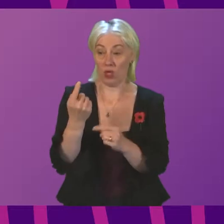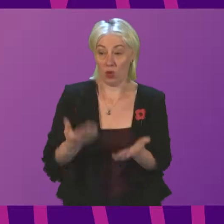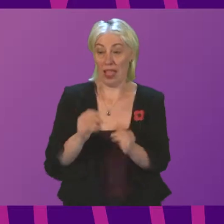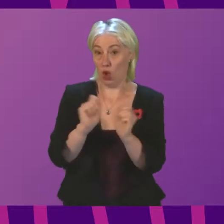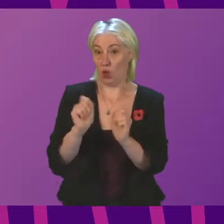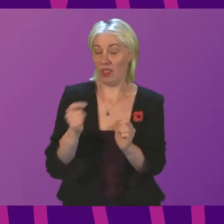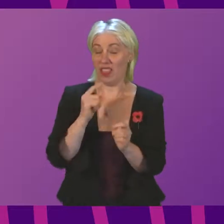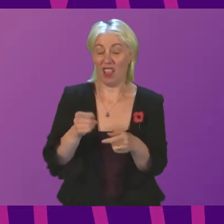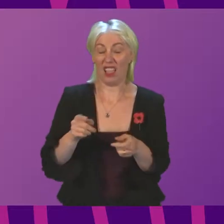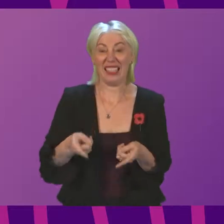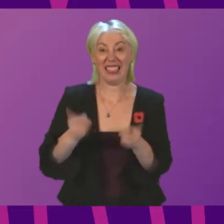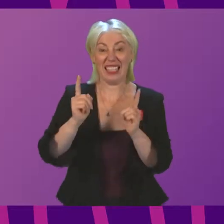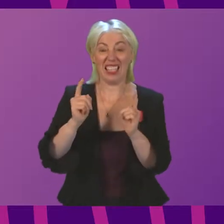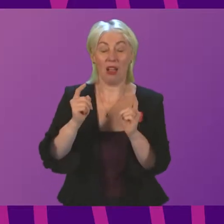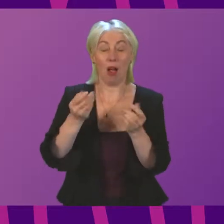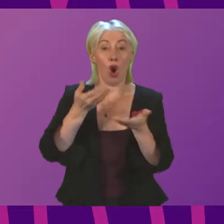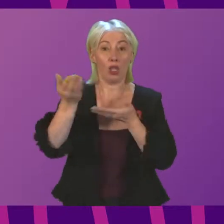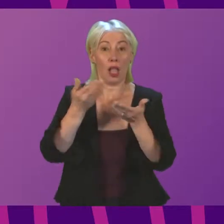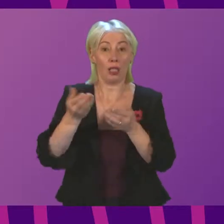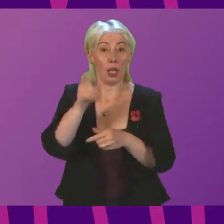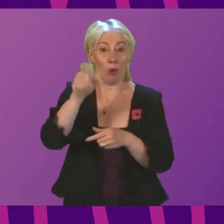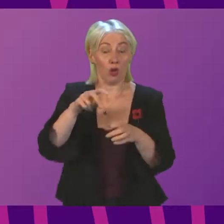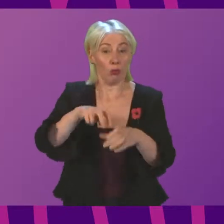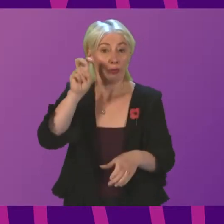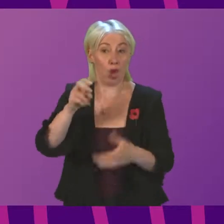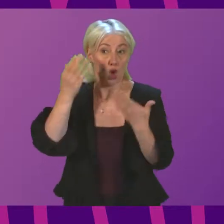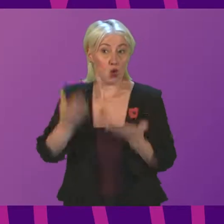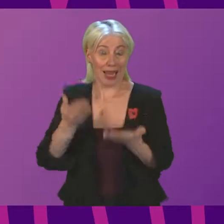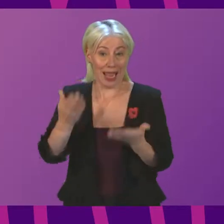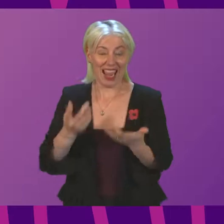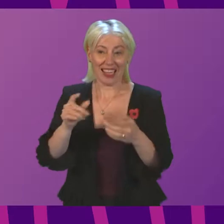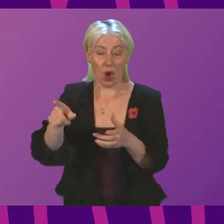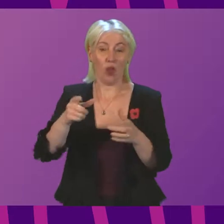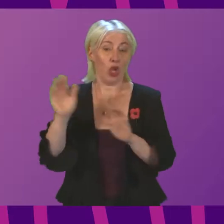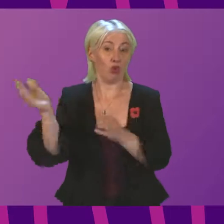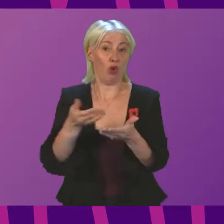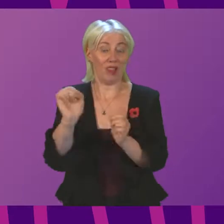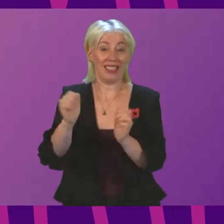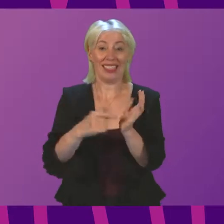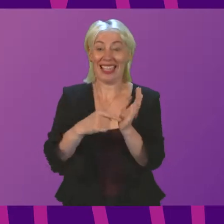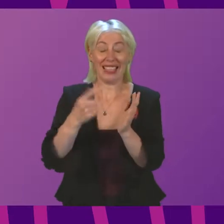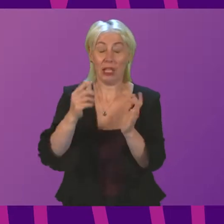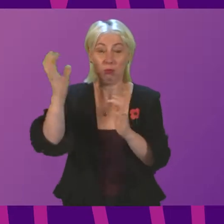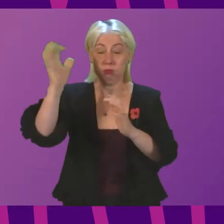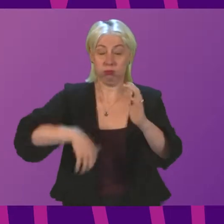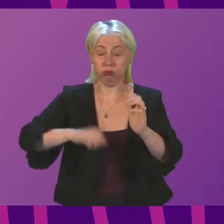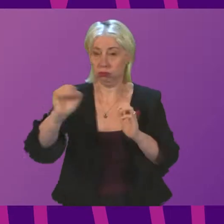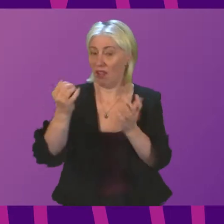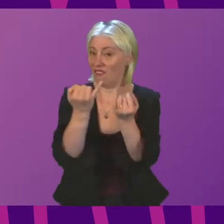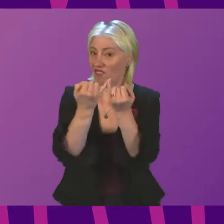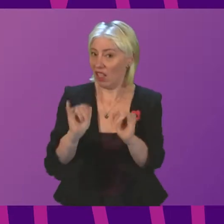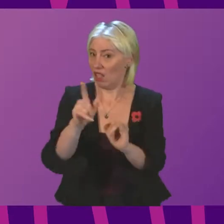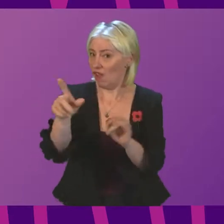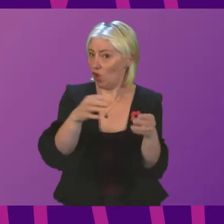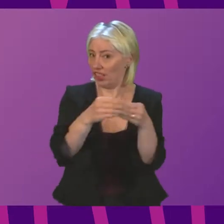consultant has left the service on the brink of collapse and in urgent need of external support. This has been a catastrophic failure of